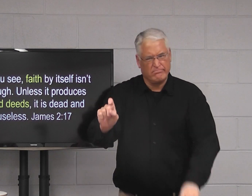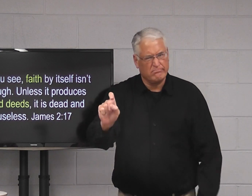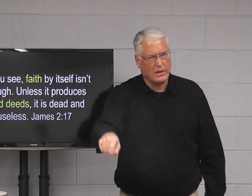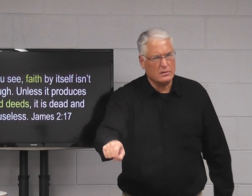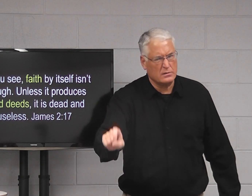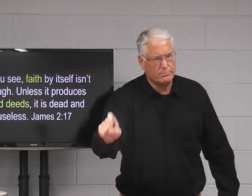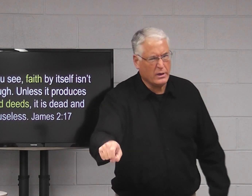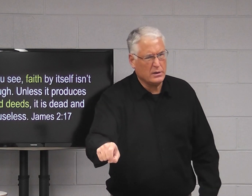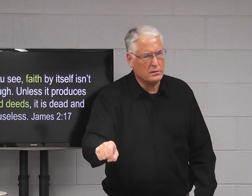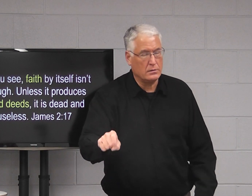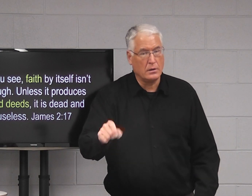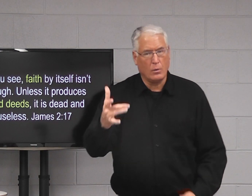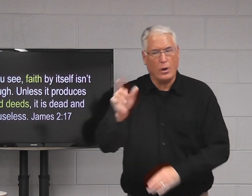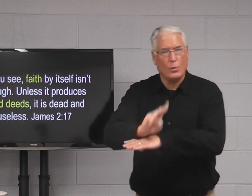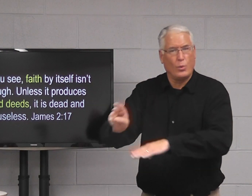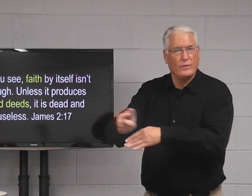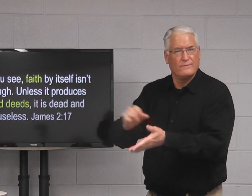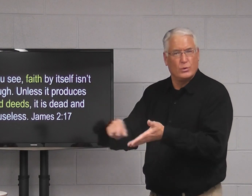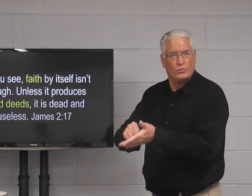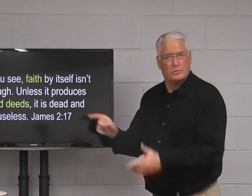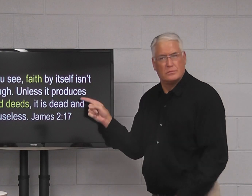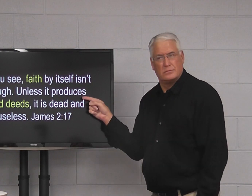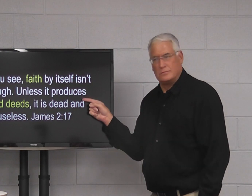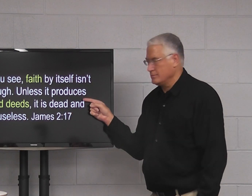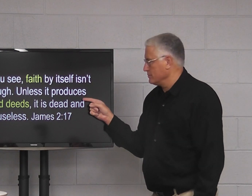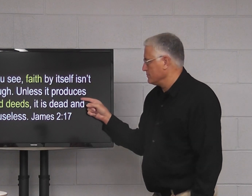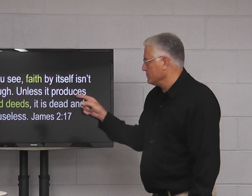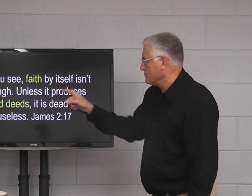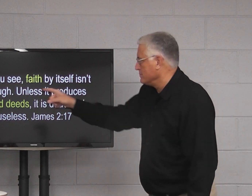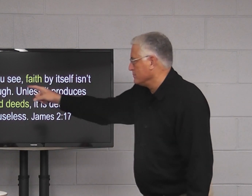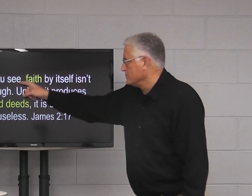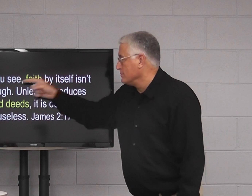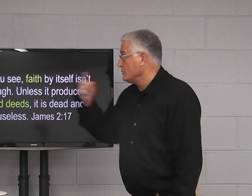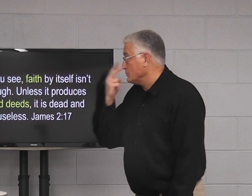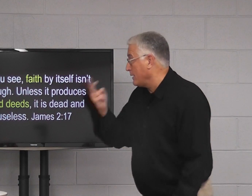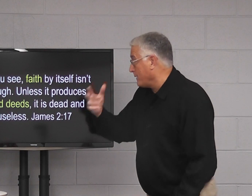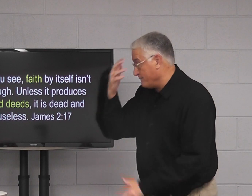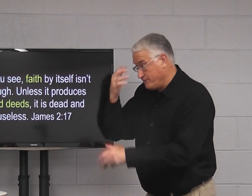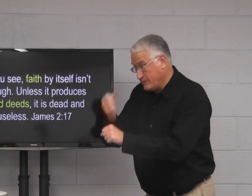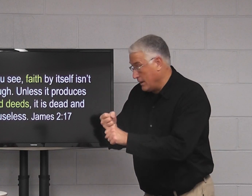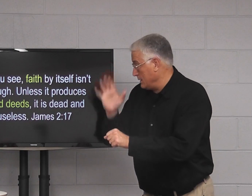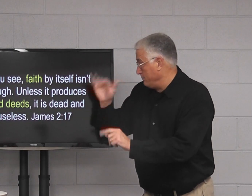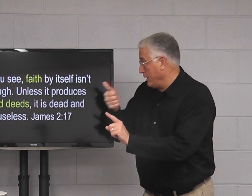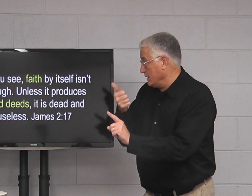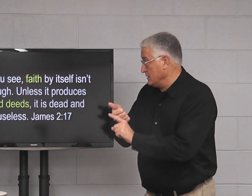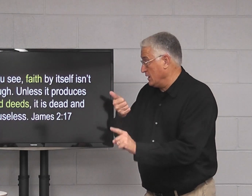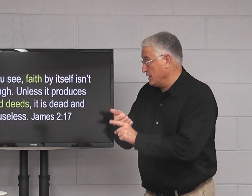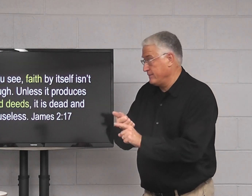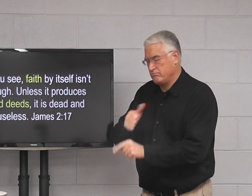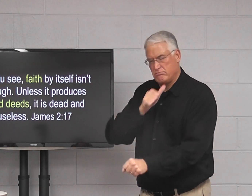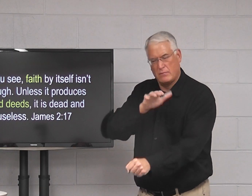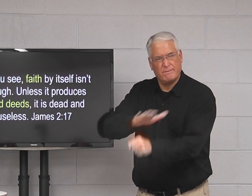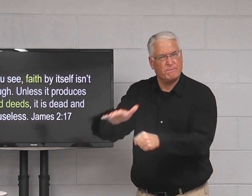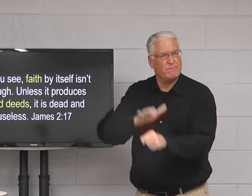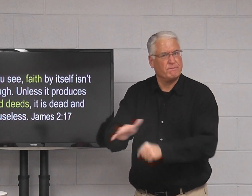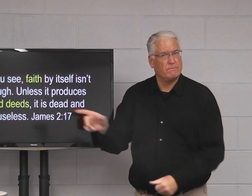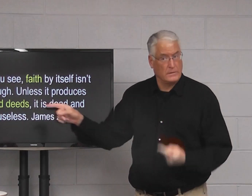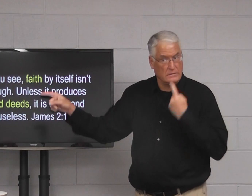doings. You must. And they use this verse here. You see, faith by itself isn't enough.